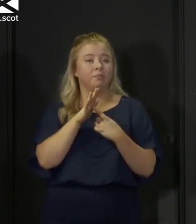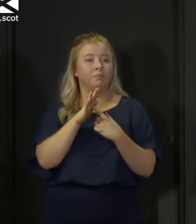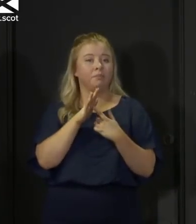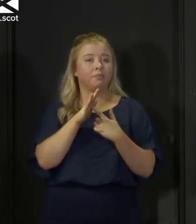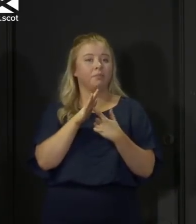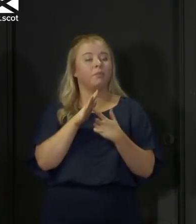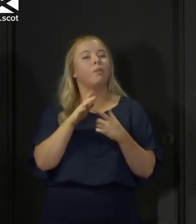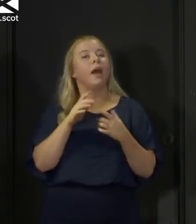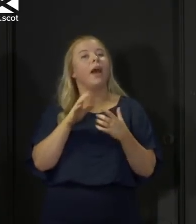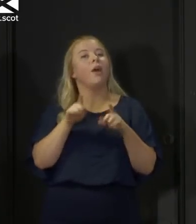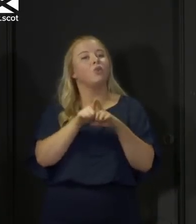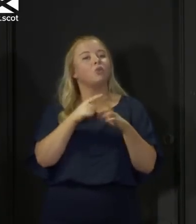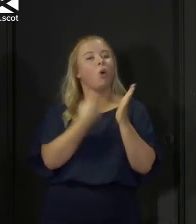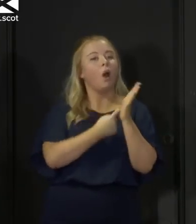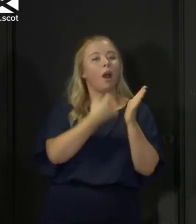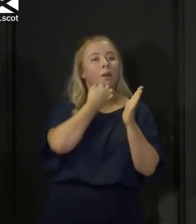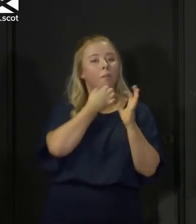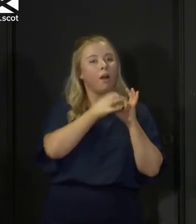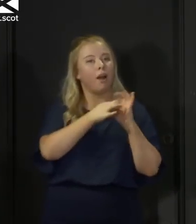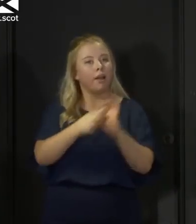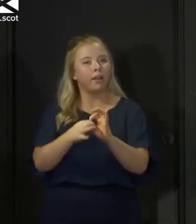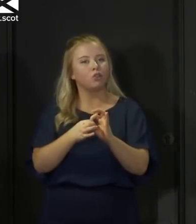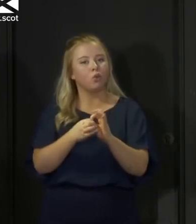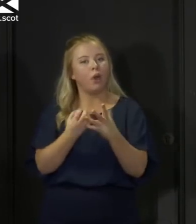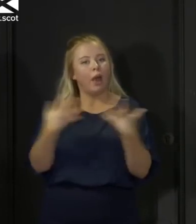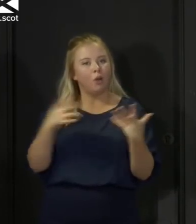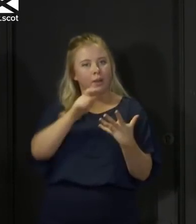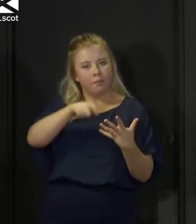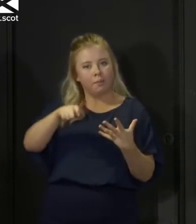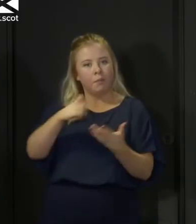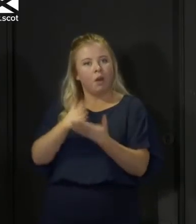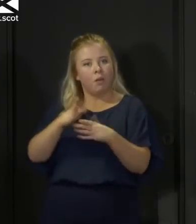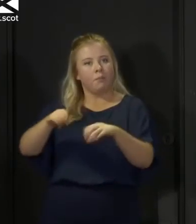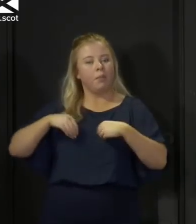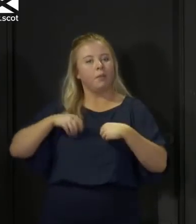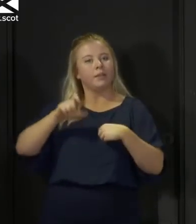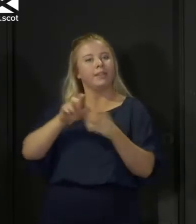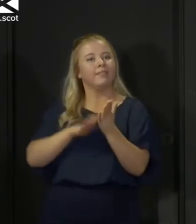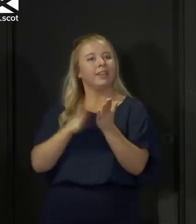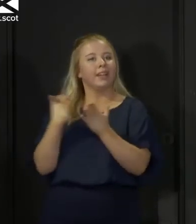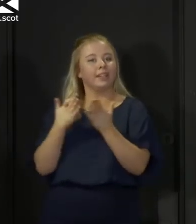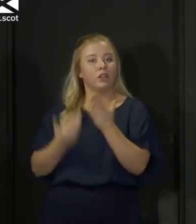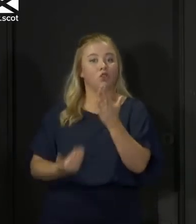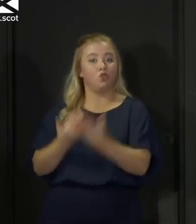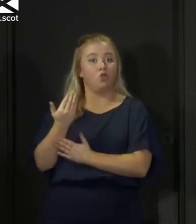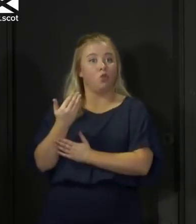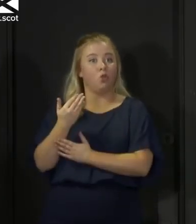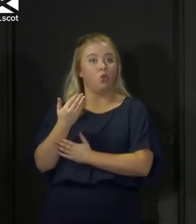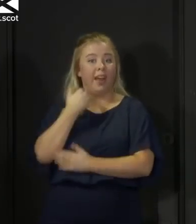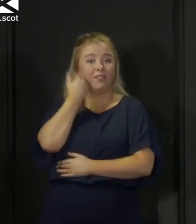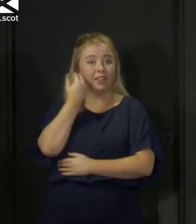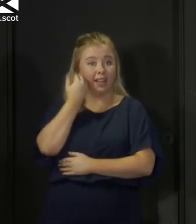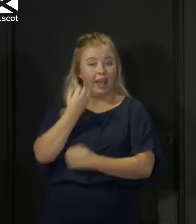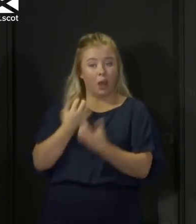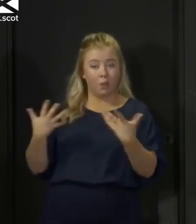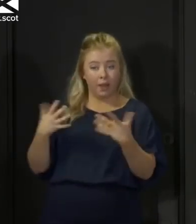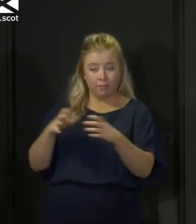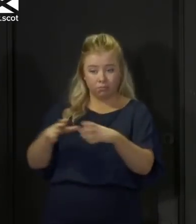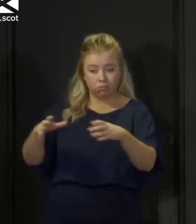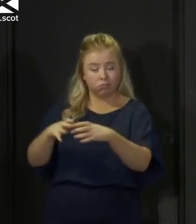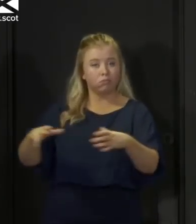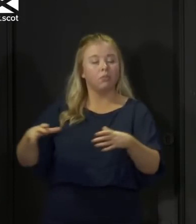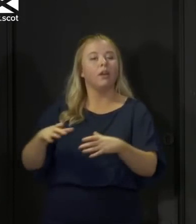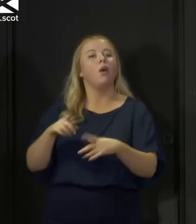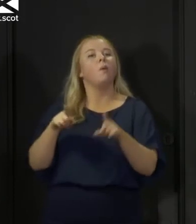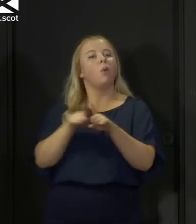relationship between the R number and incidence of cases, so the number of new cases each day, but that supplementary basket of measures, which are the ones you've